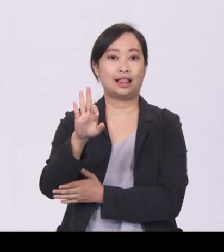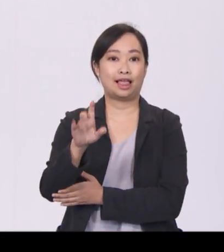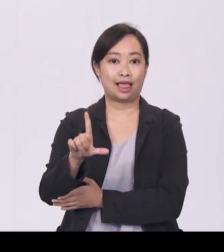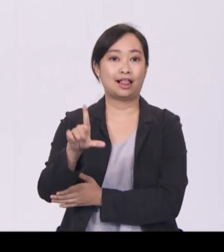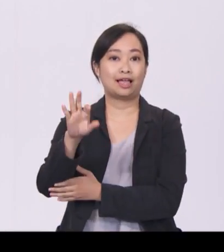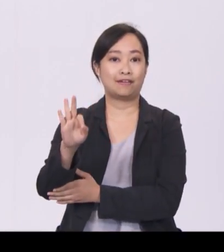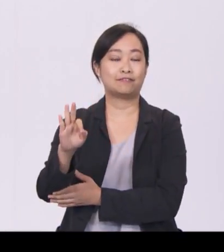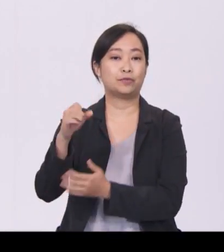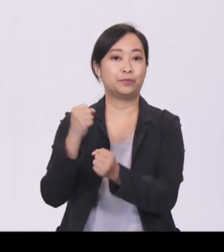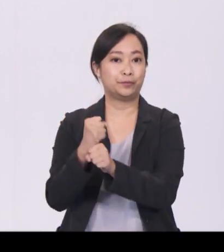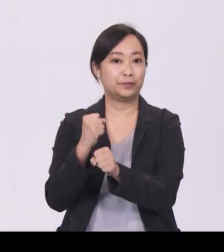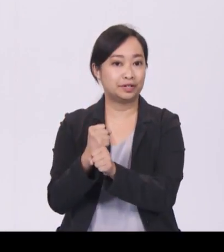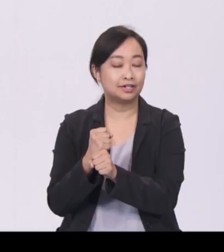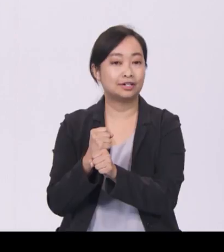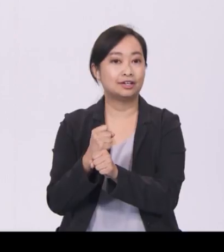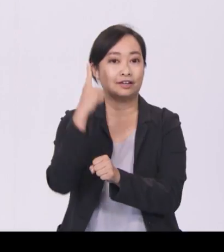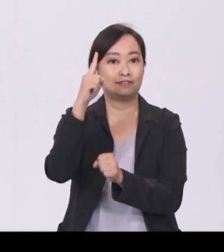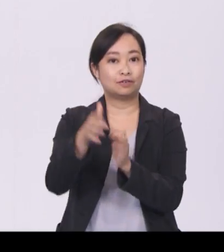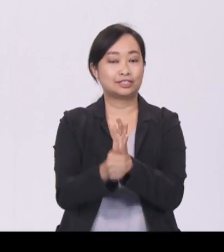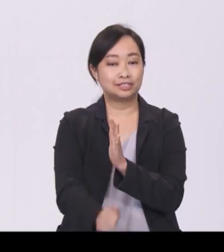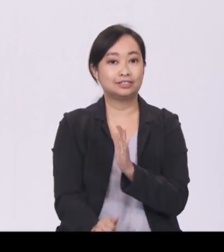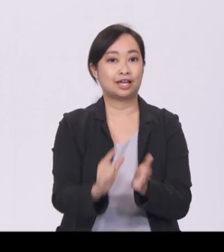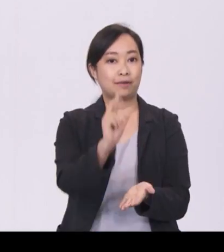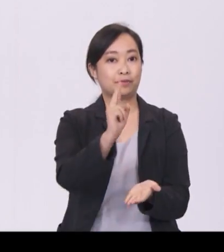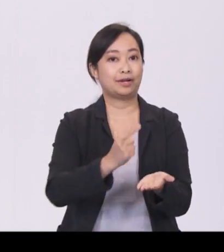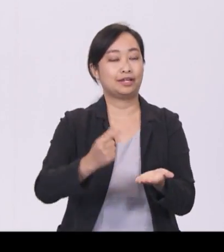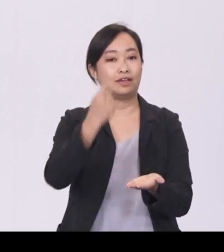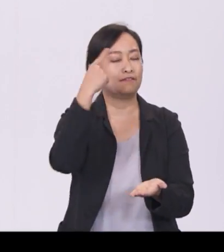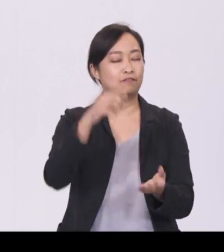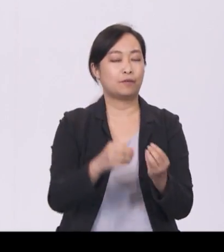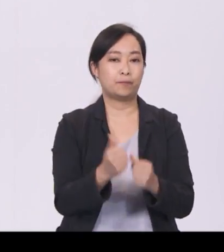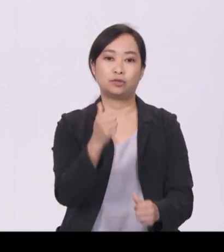in skills upgrading and employment for the most vulnerable in society.